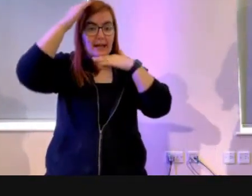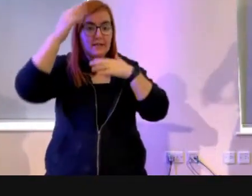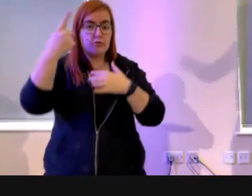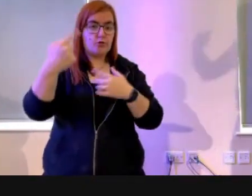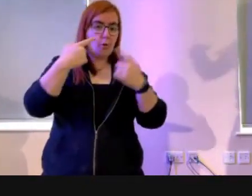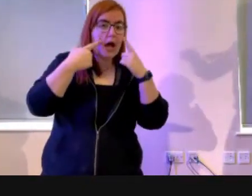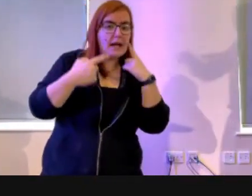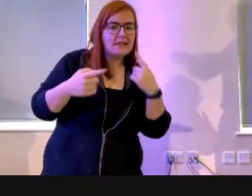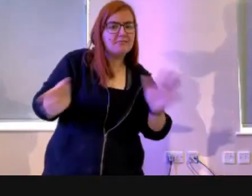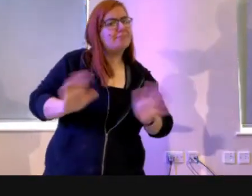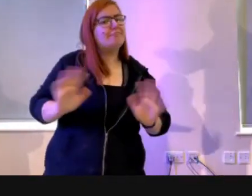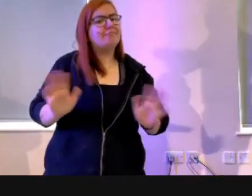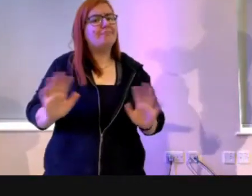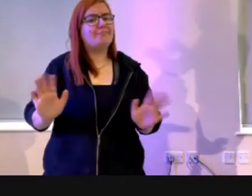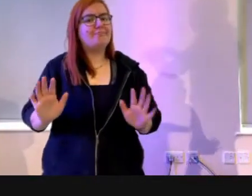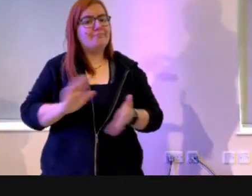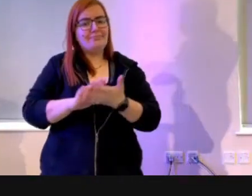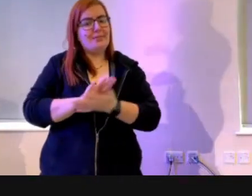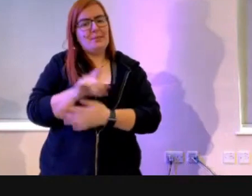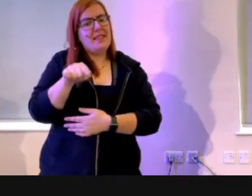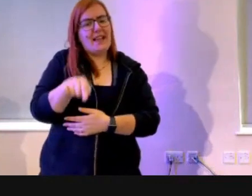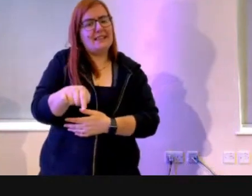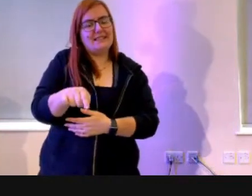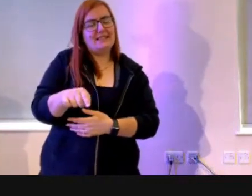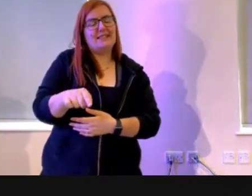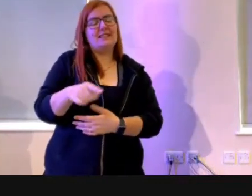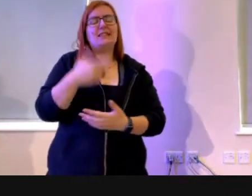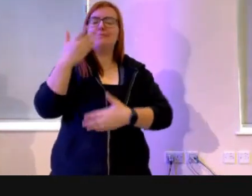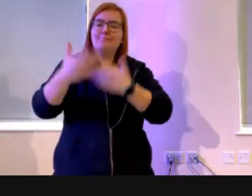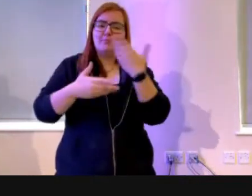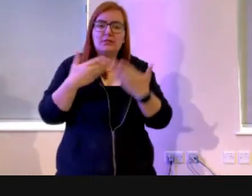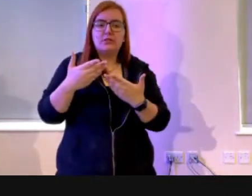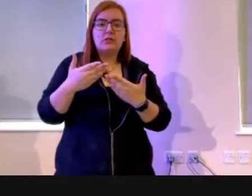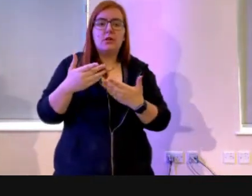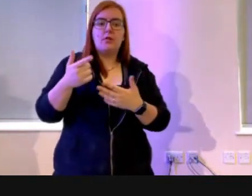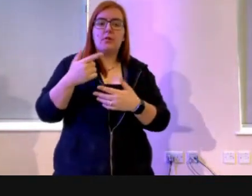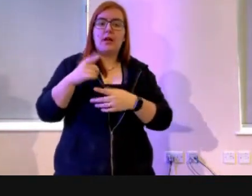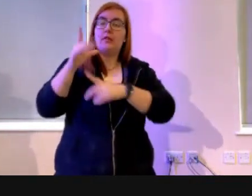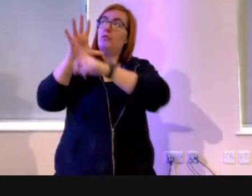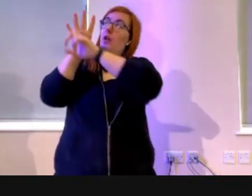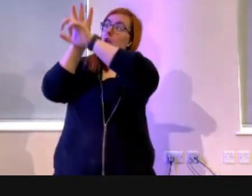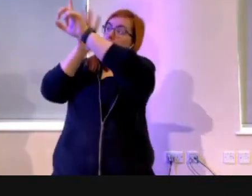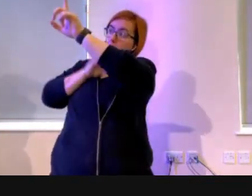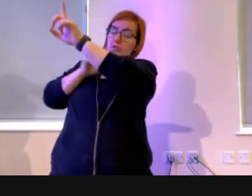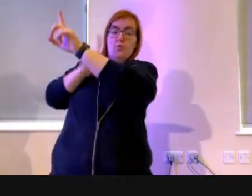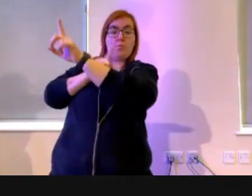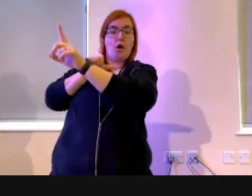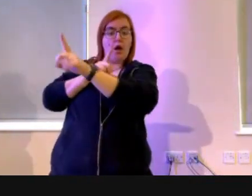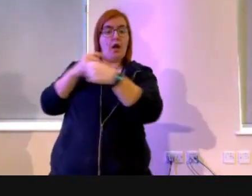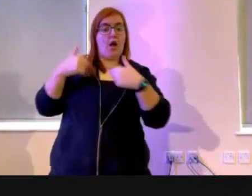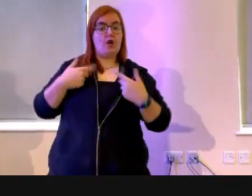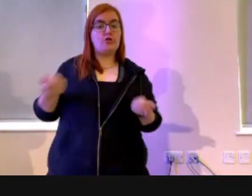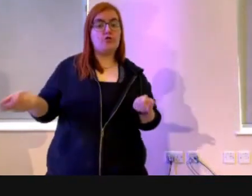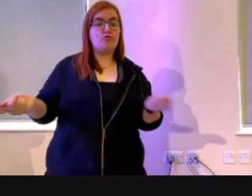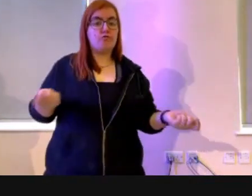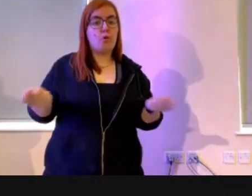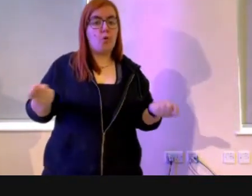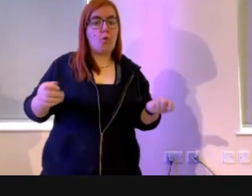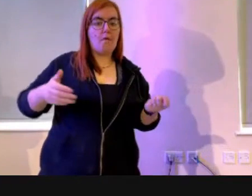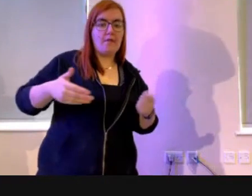it means. It goes on to kind of explain what it means. It says, that they may rule over the fish in the sea and the